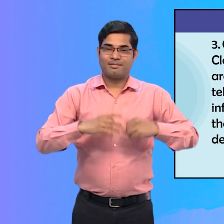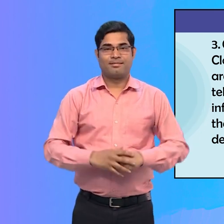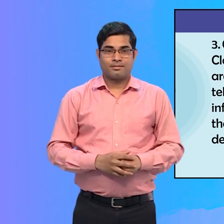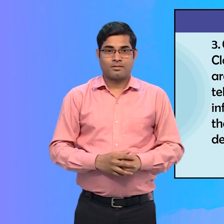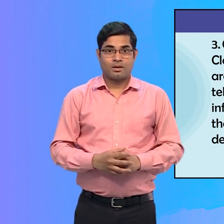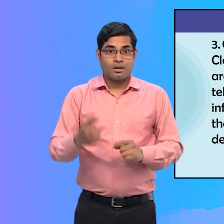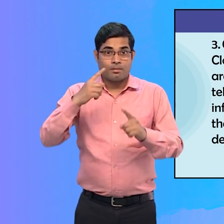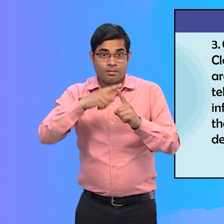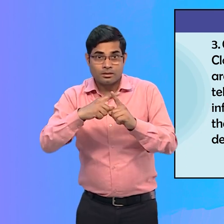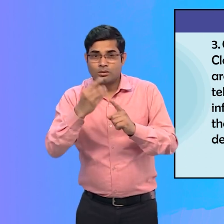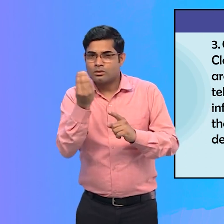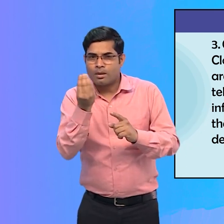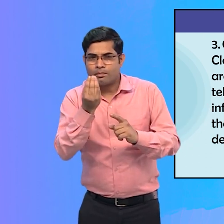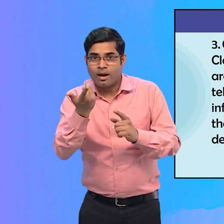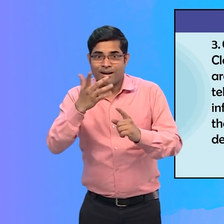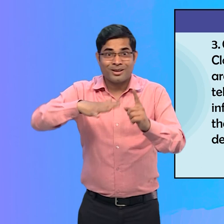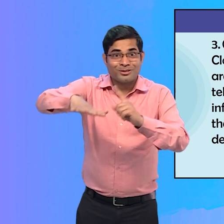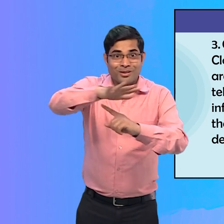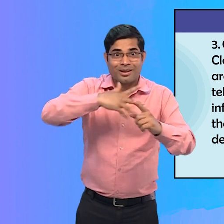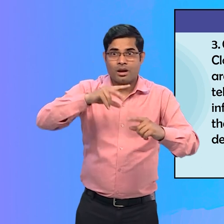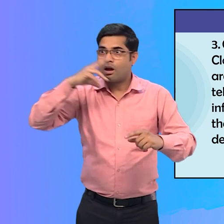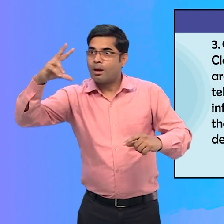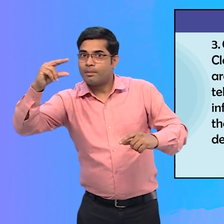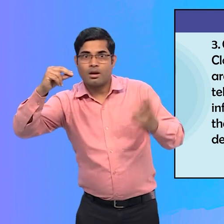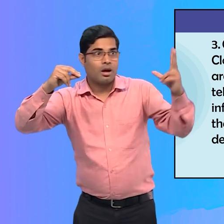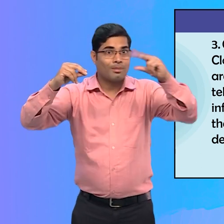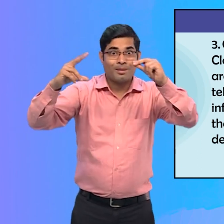Some sounds common, including descriptions or surrounding noises.